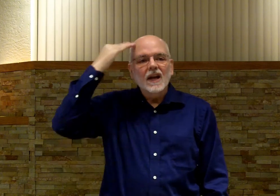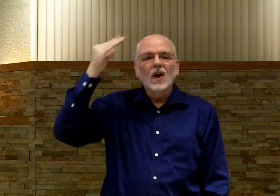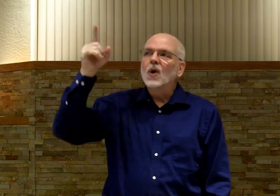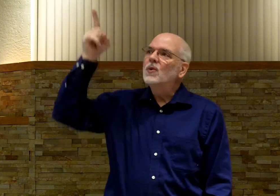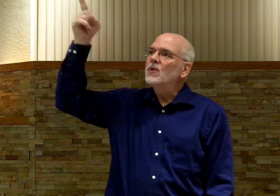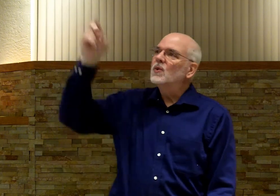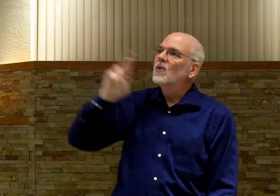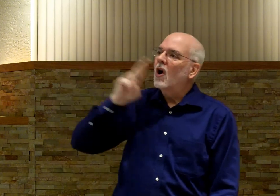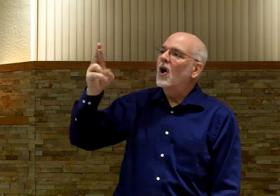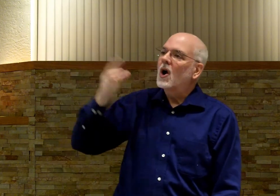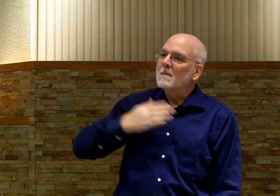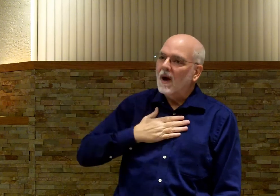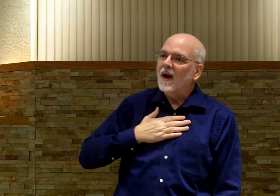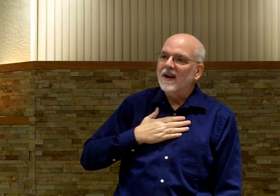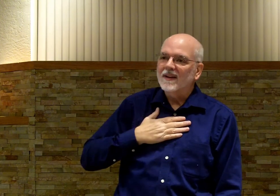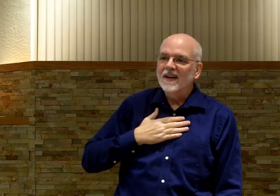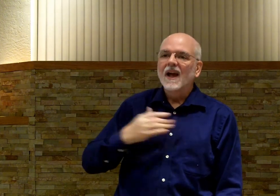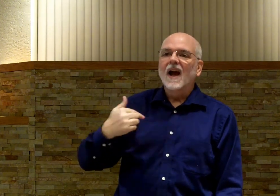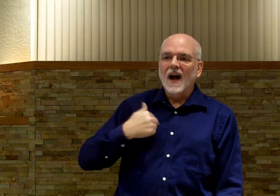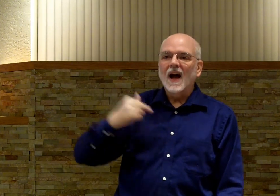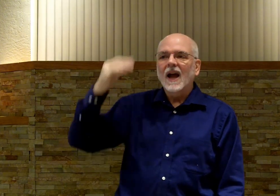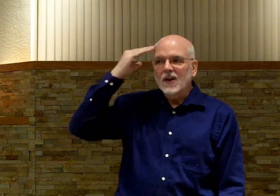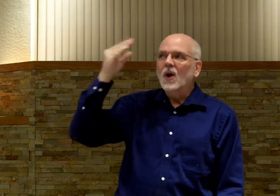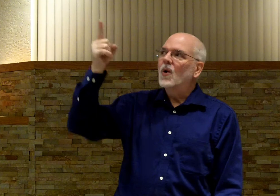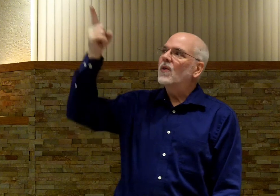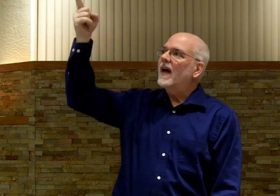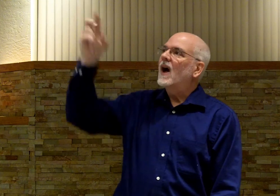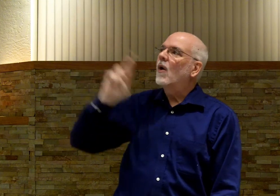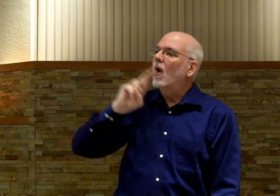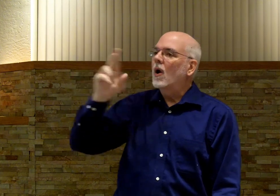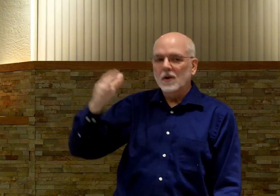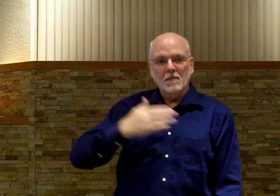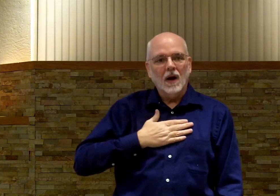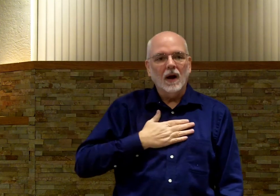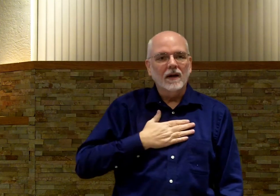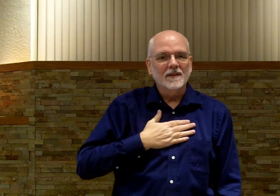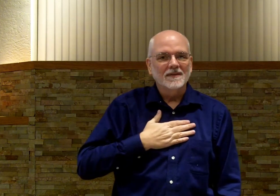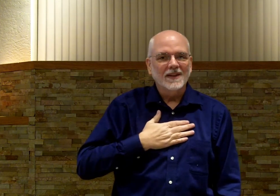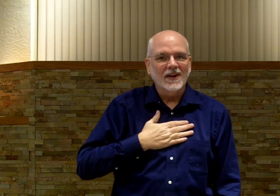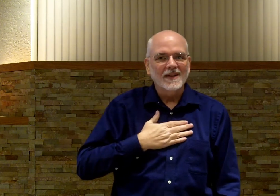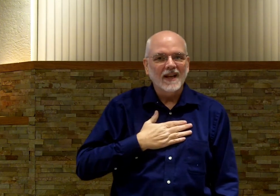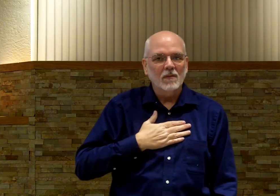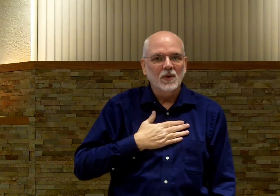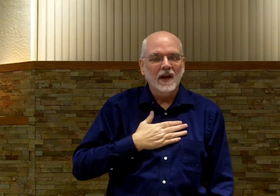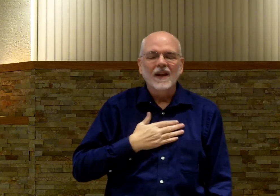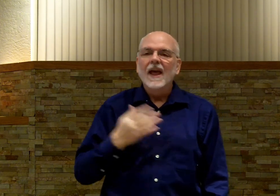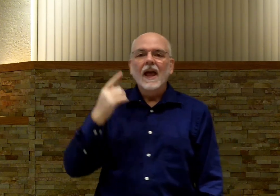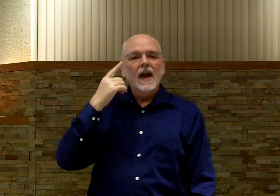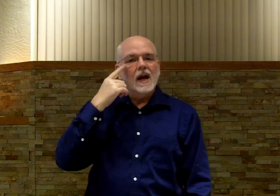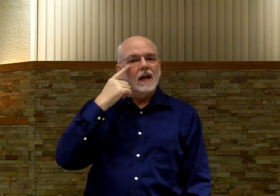know you are mine. I know thou art mine. All right? See how I'm doing that? And I